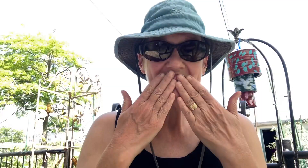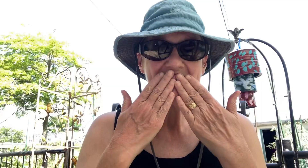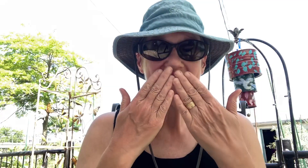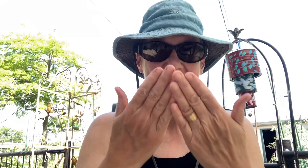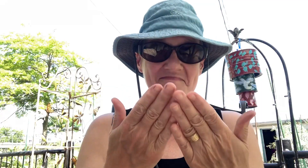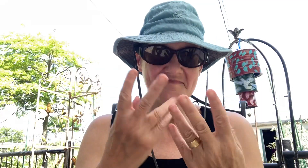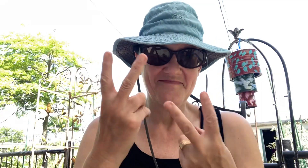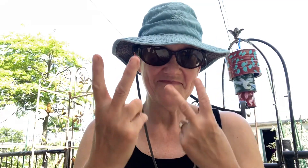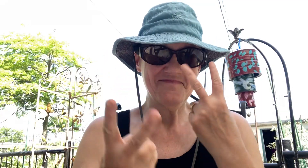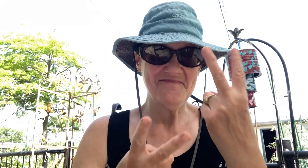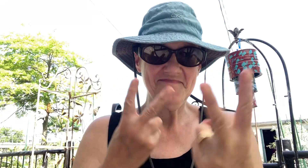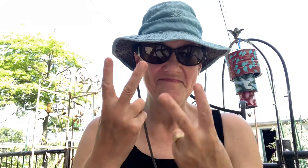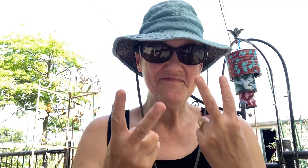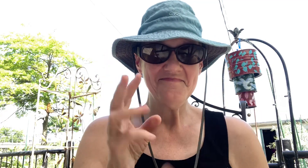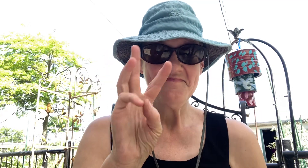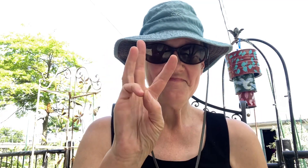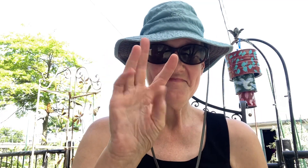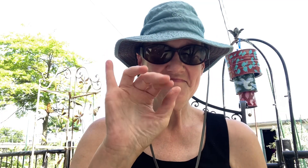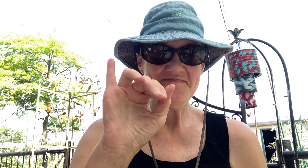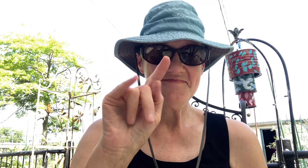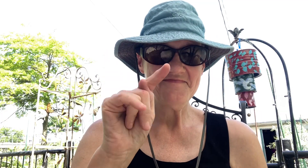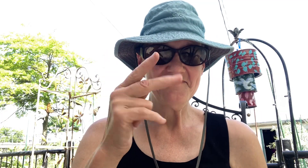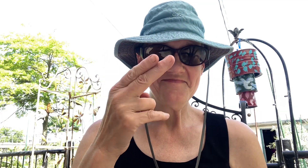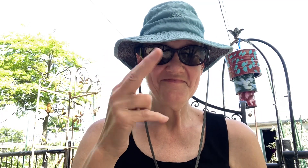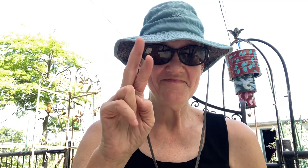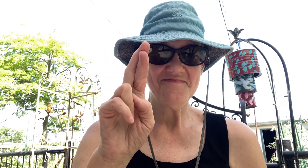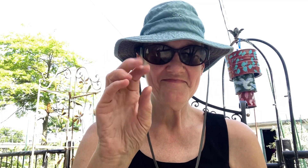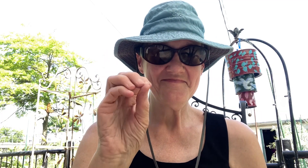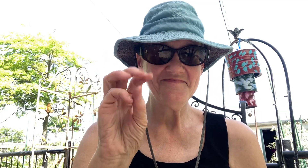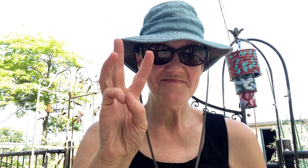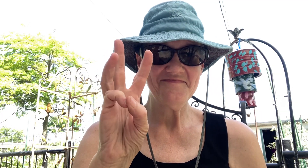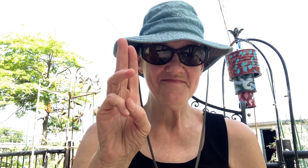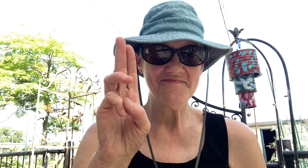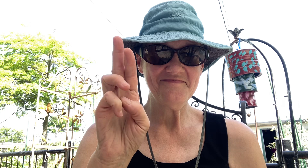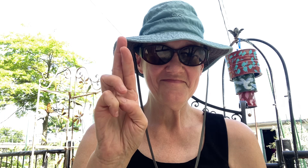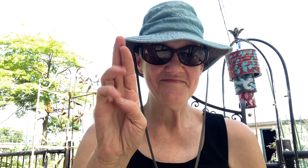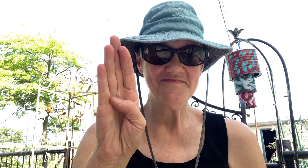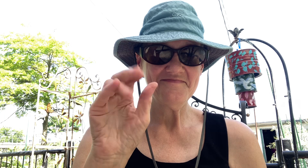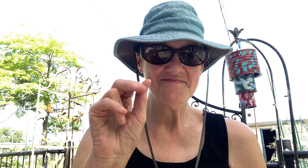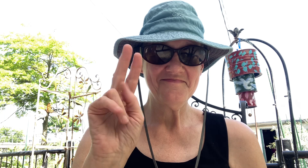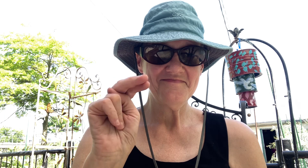Thank you for visiting Withrow Urban Homestead.